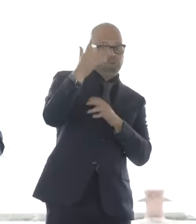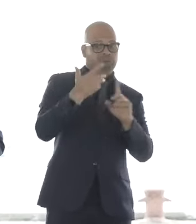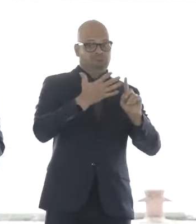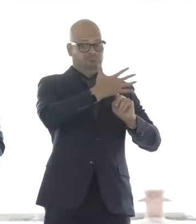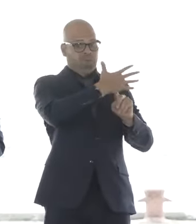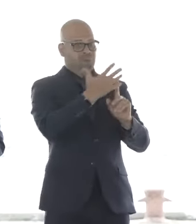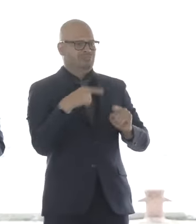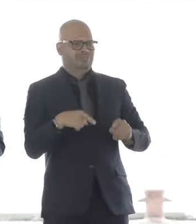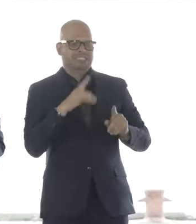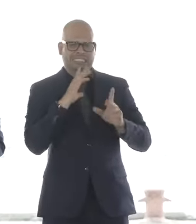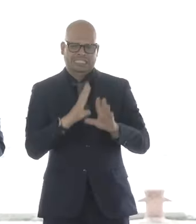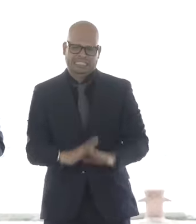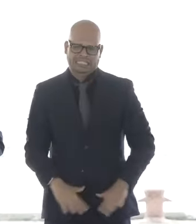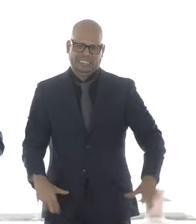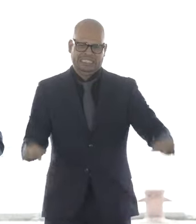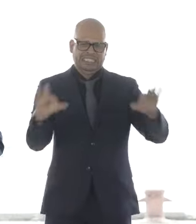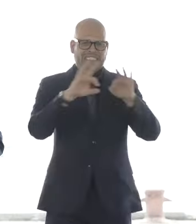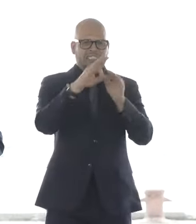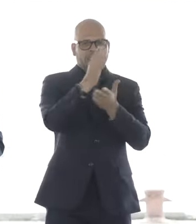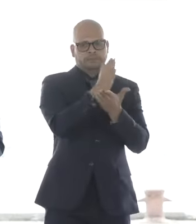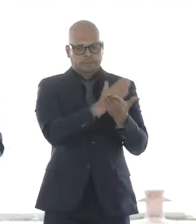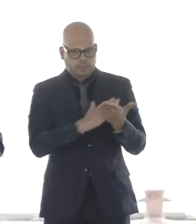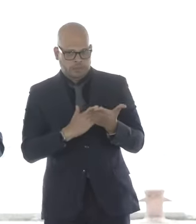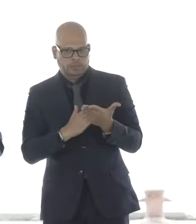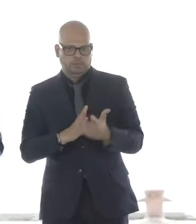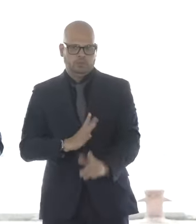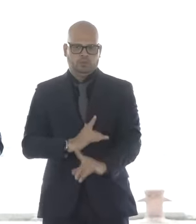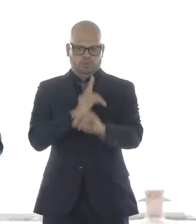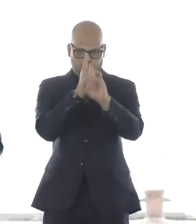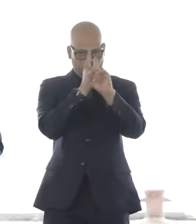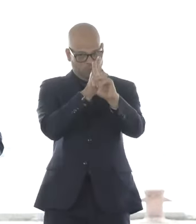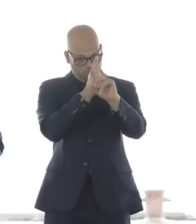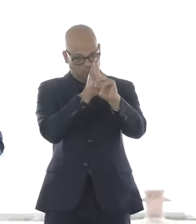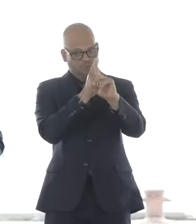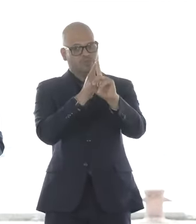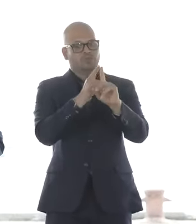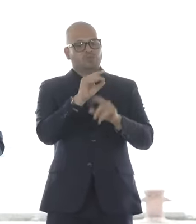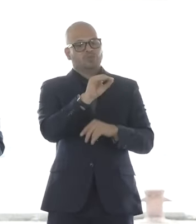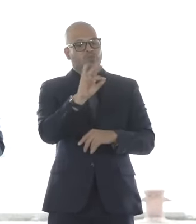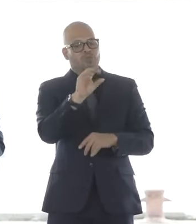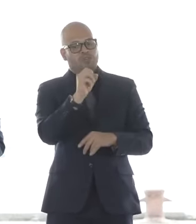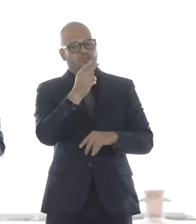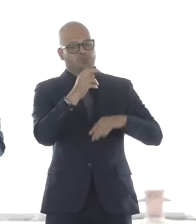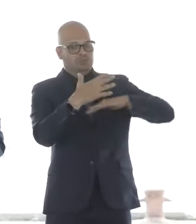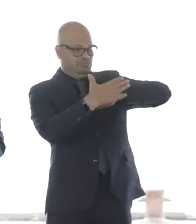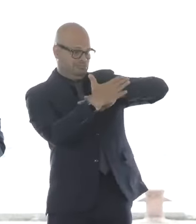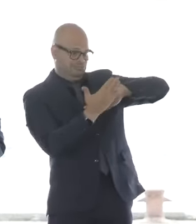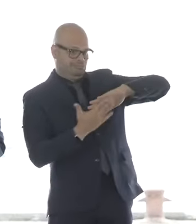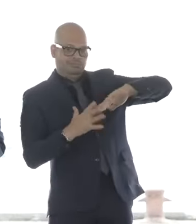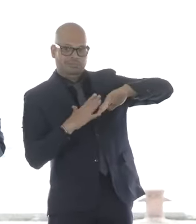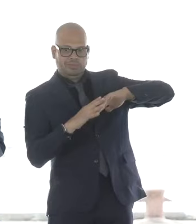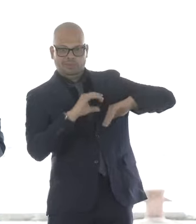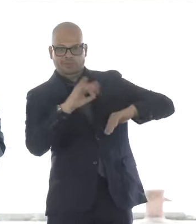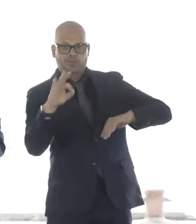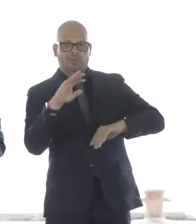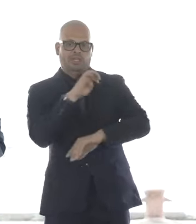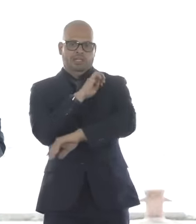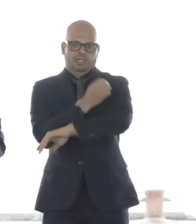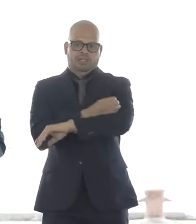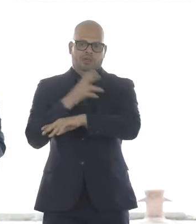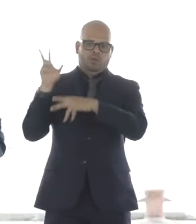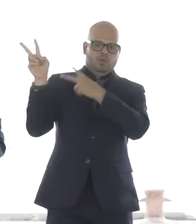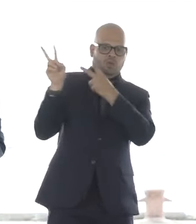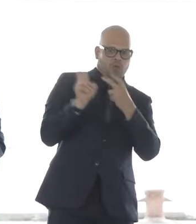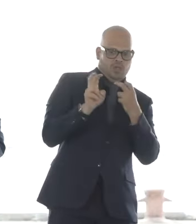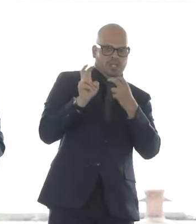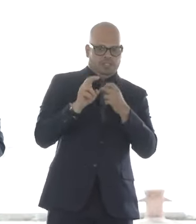to reach 30 gigawatts of offshore wind energy by 2030. This cutting-edge terminal will significantly contribute